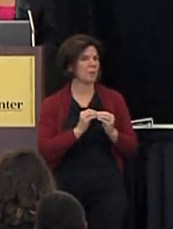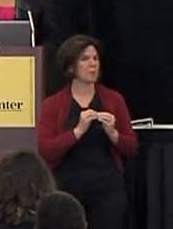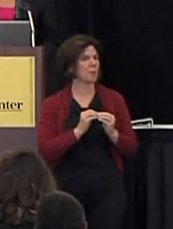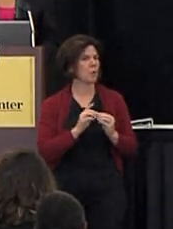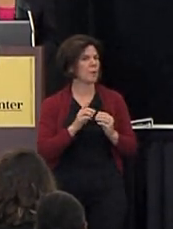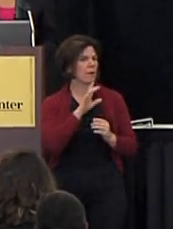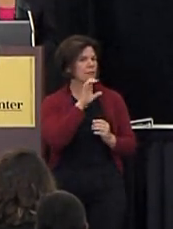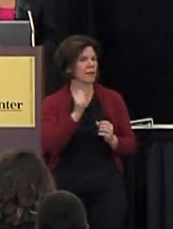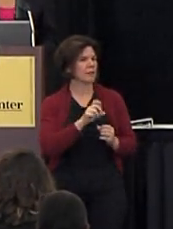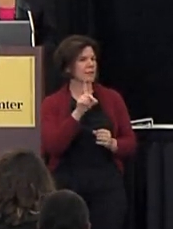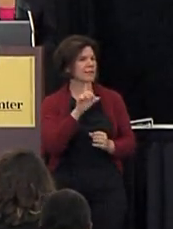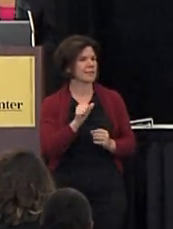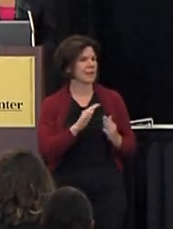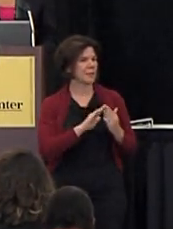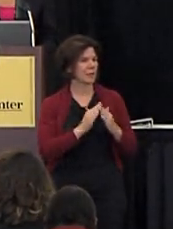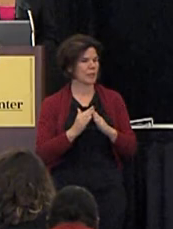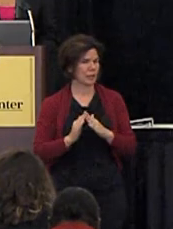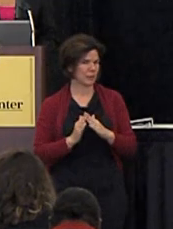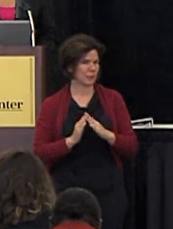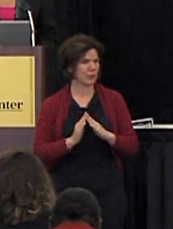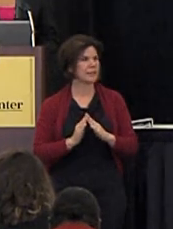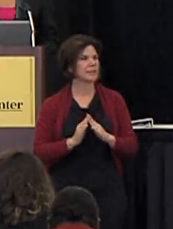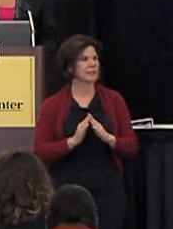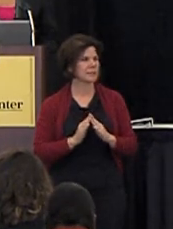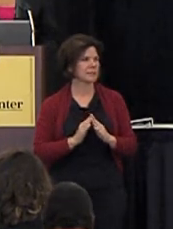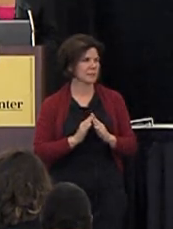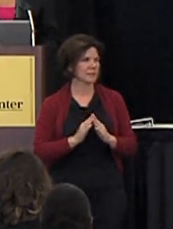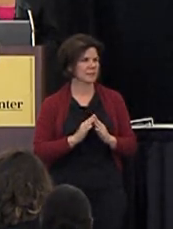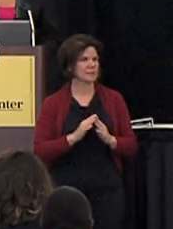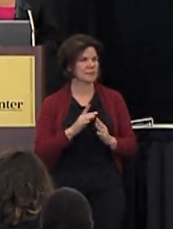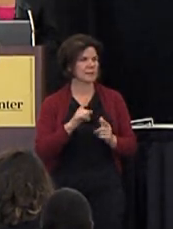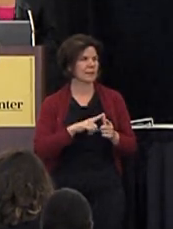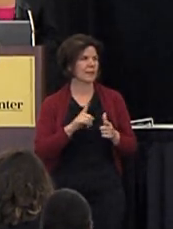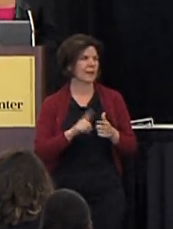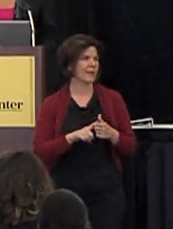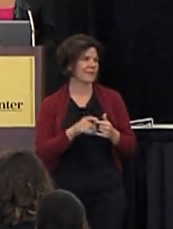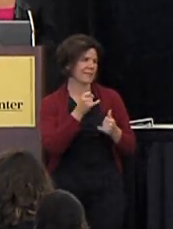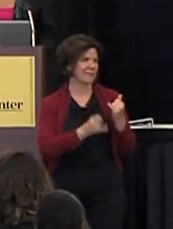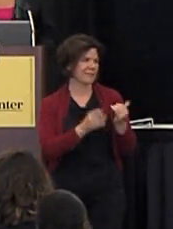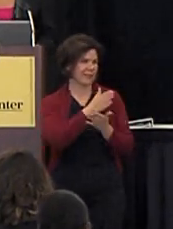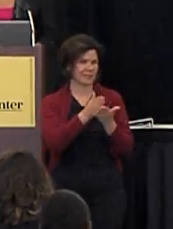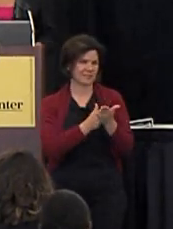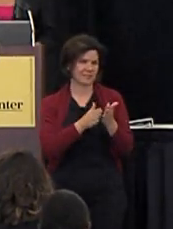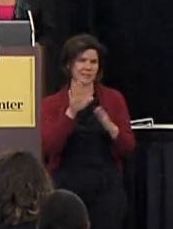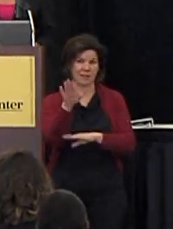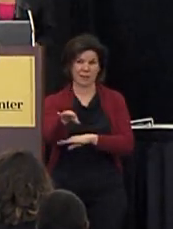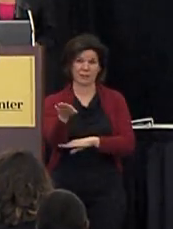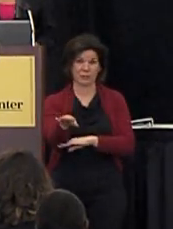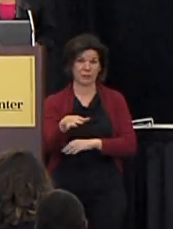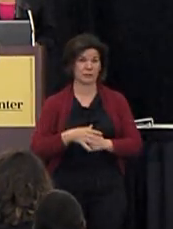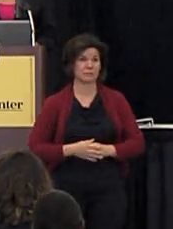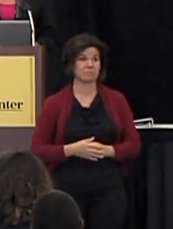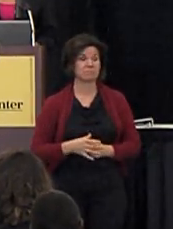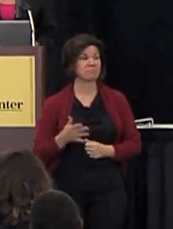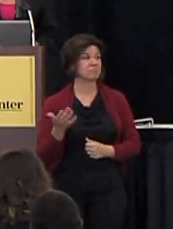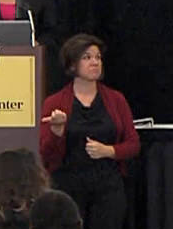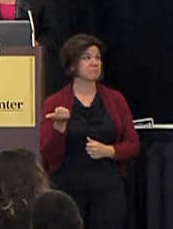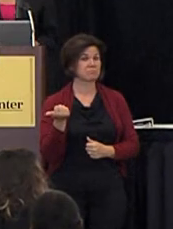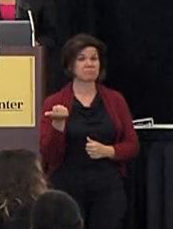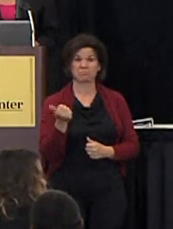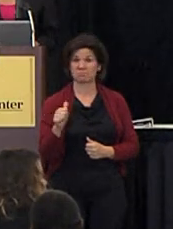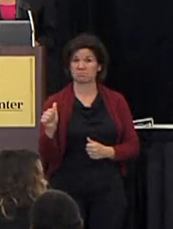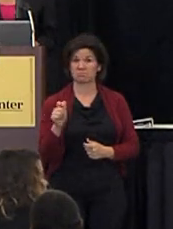elderly and disabled communities after that and then of course get to the final segment of the afternoon do we have